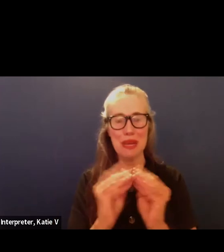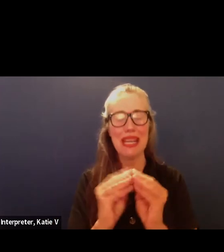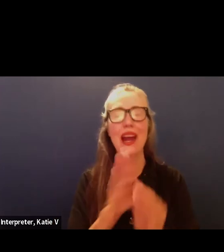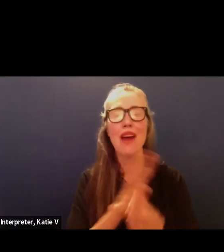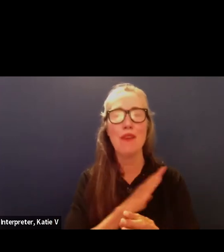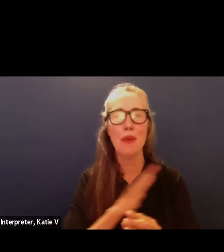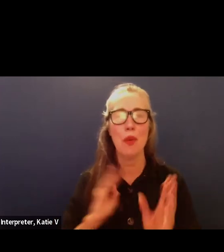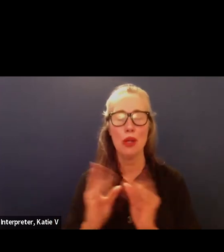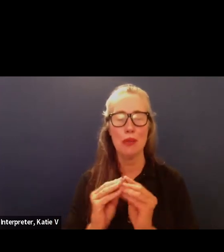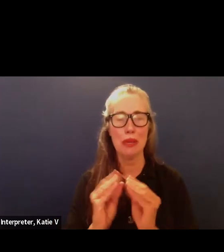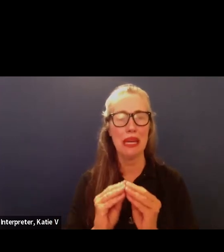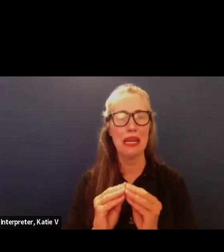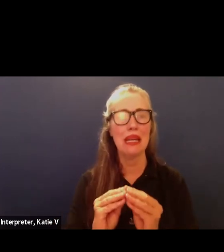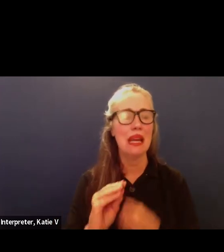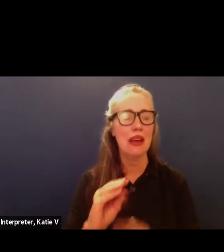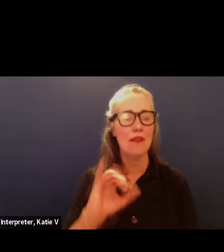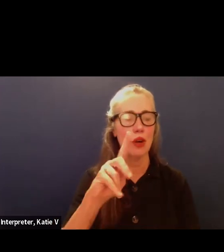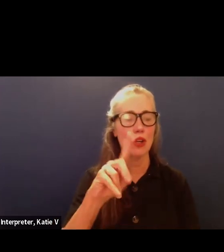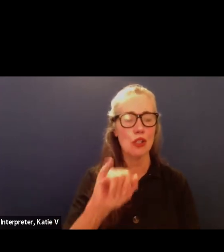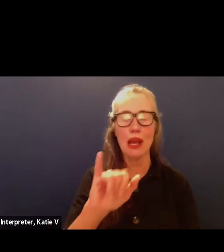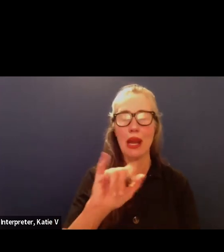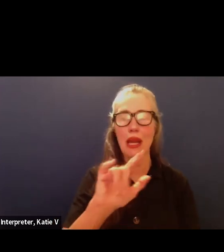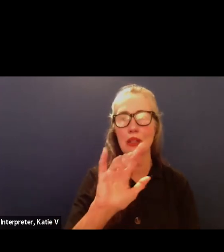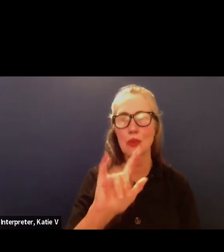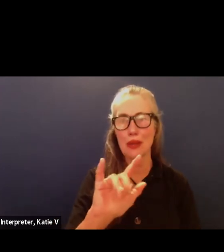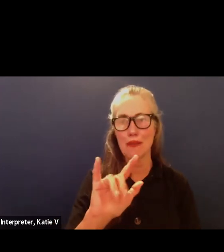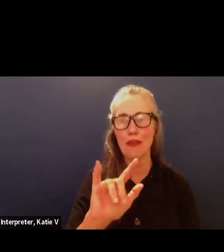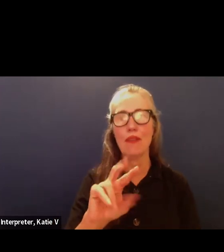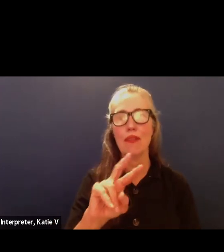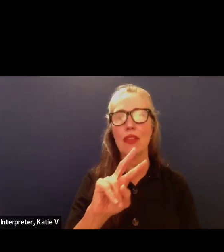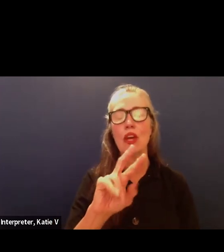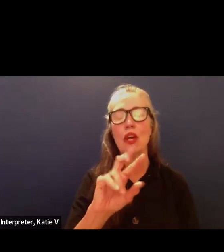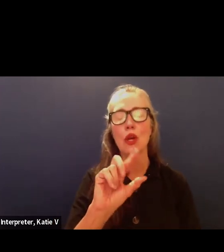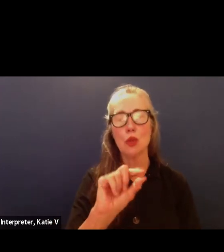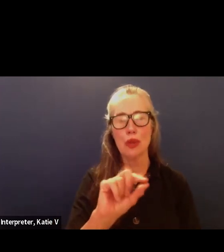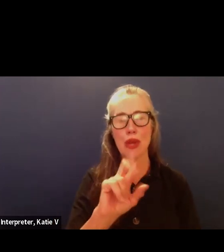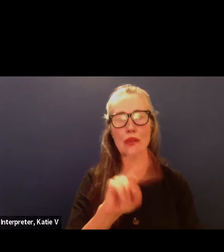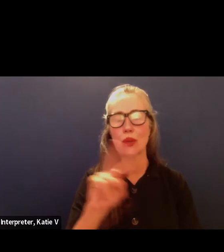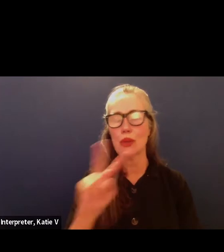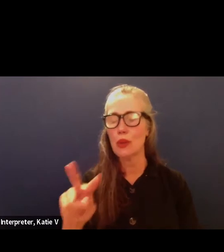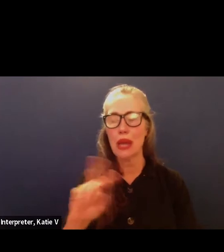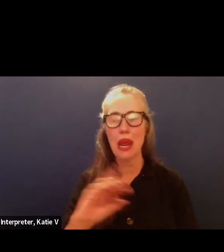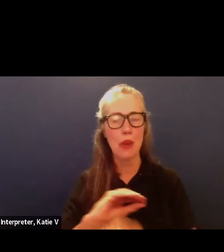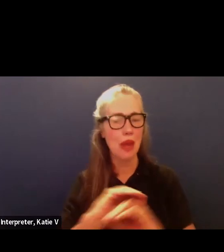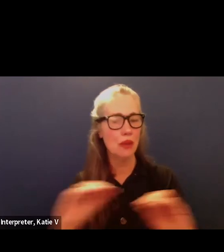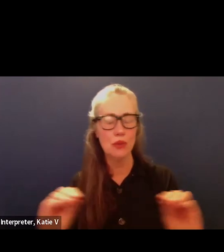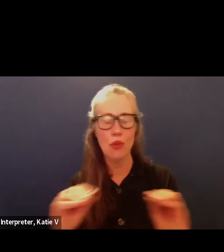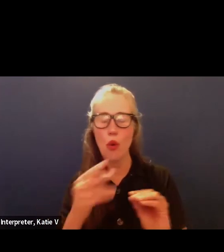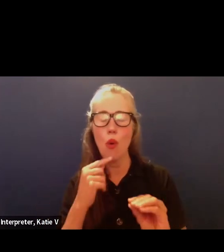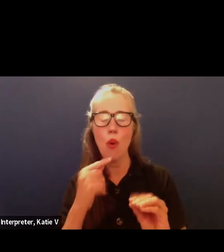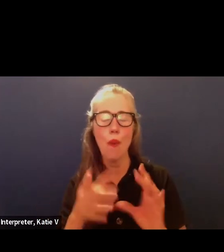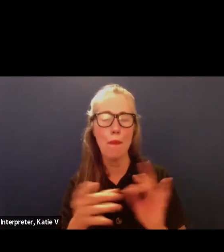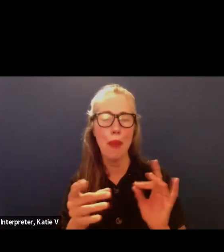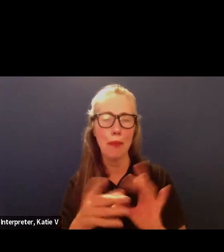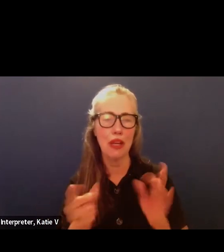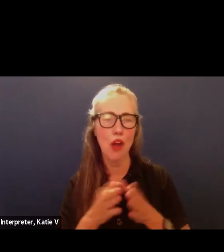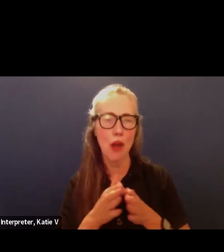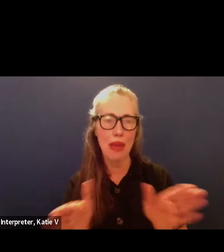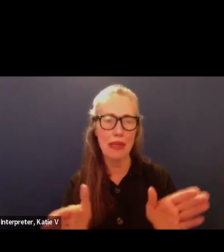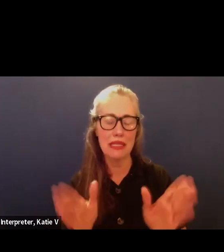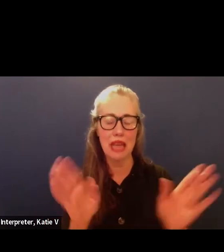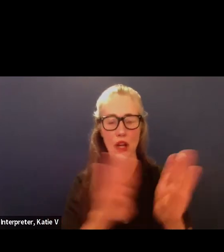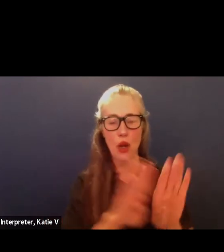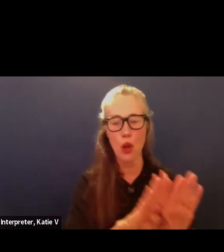into the regular session and i will make an announcement from our closed session and we did not have any public comments from closed session the board voted